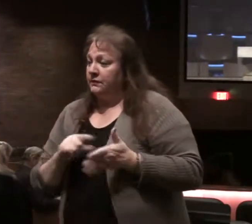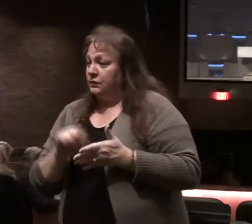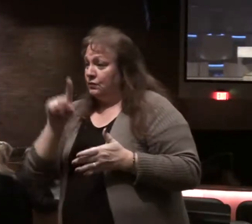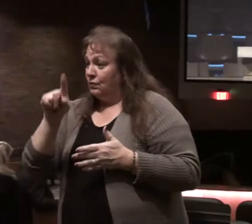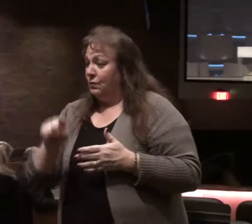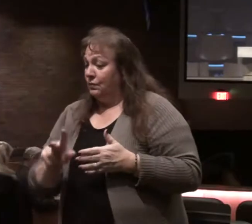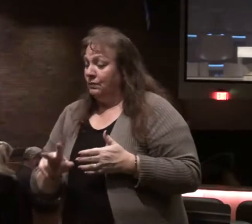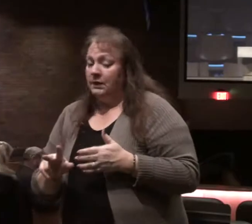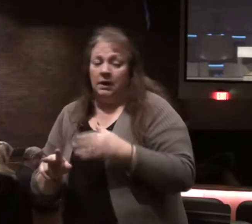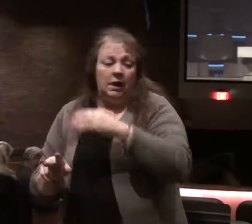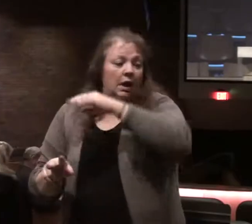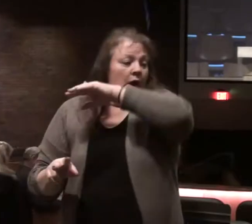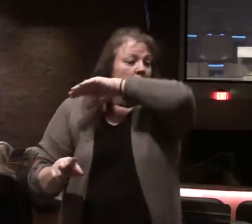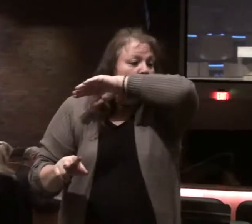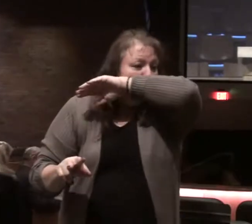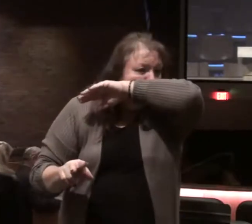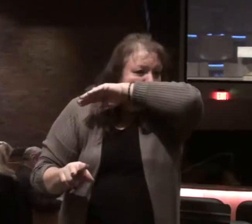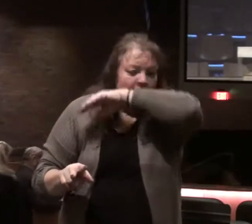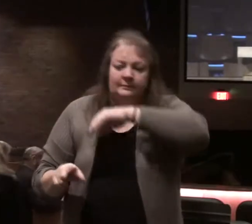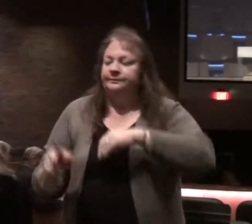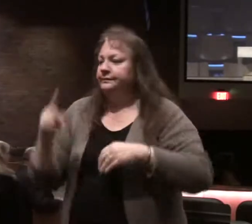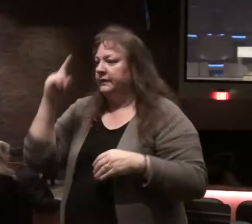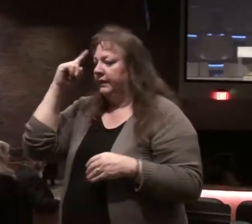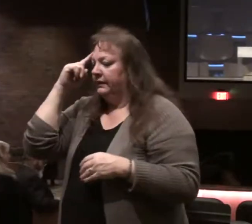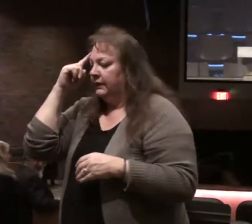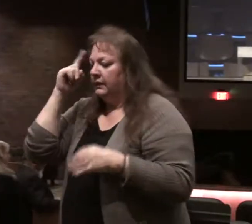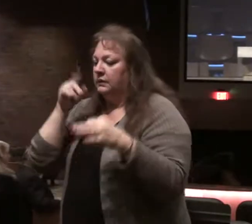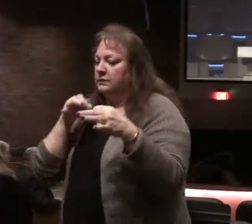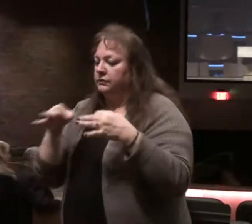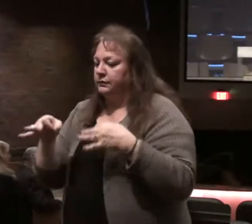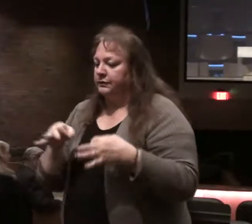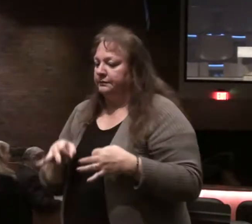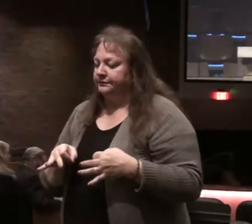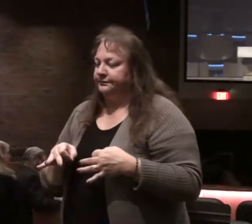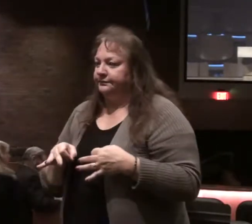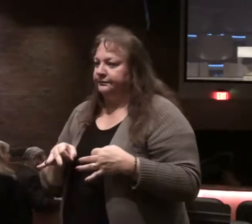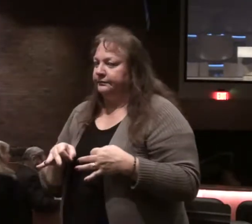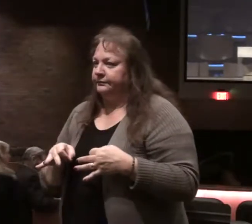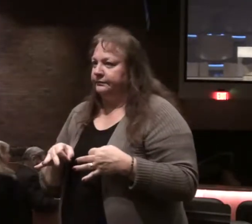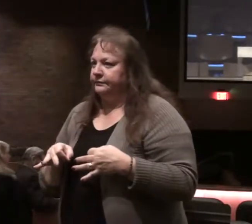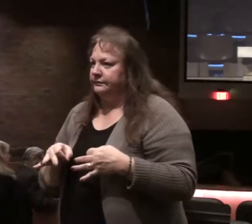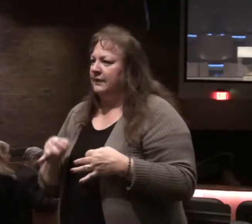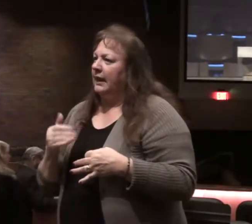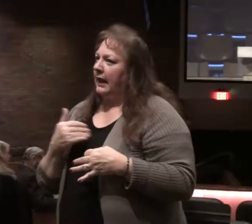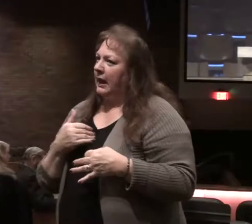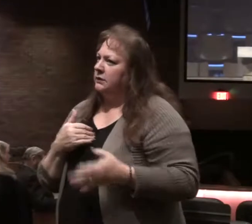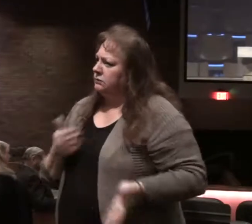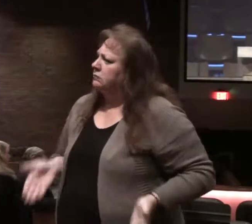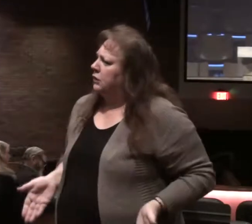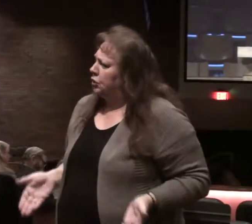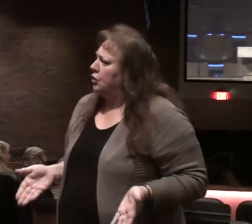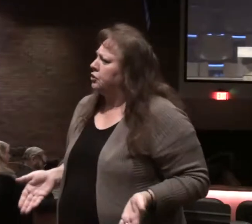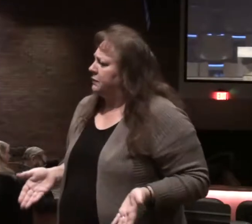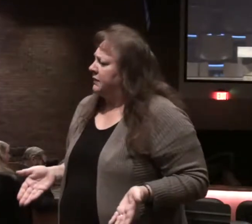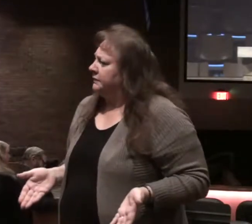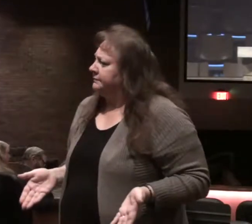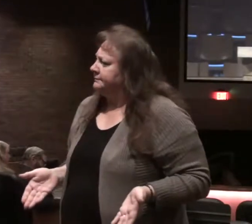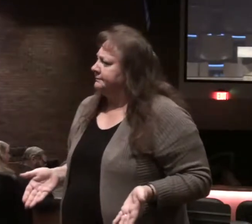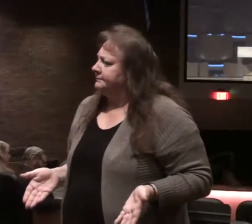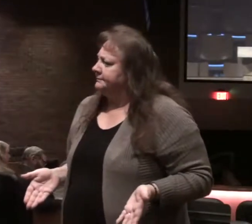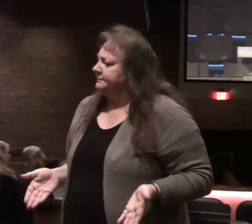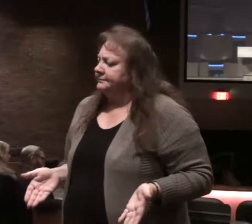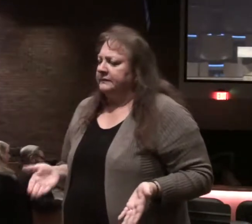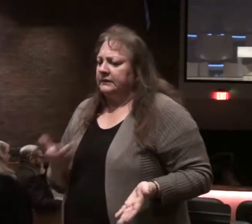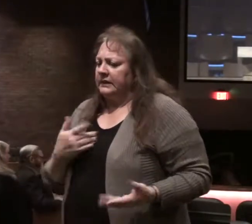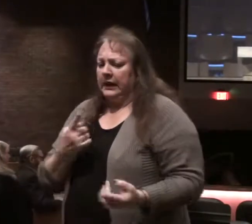-3. But I do think in the description, it does carry an exhortation. It's not directly